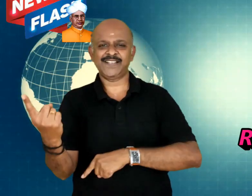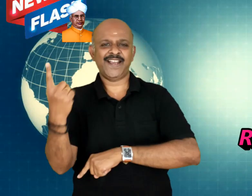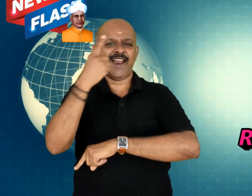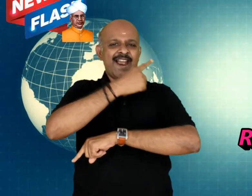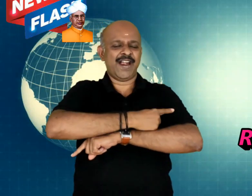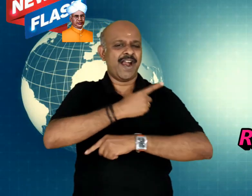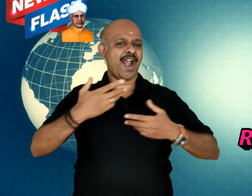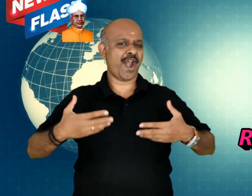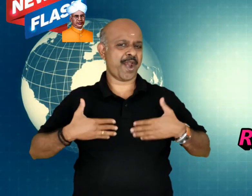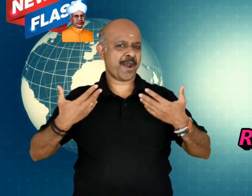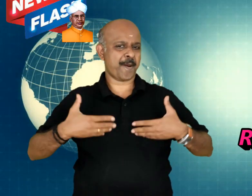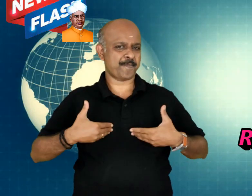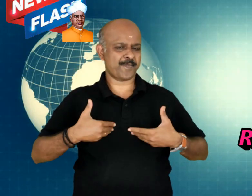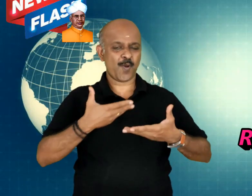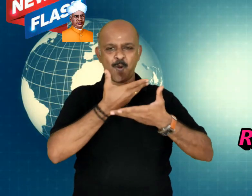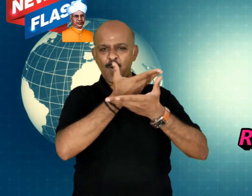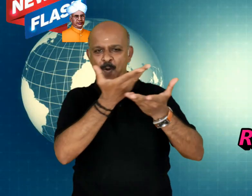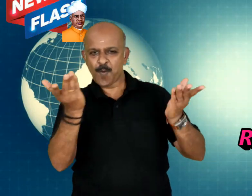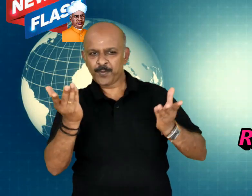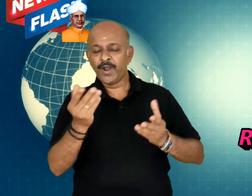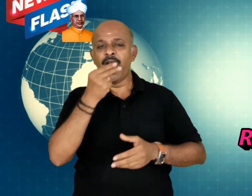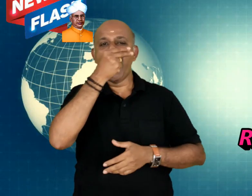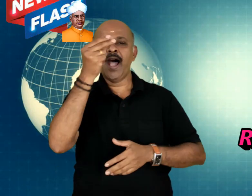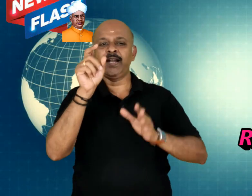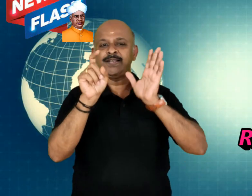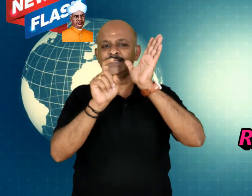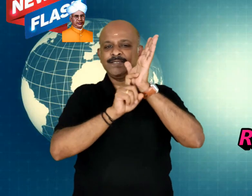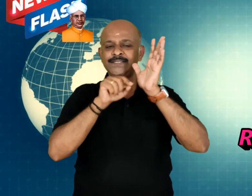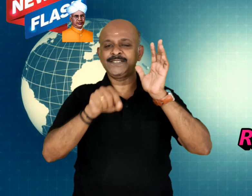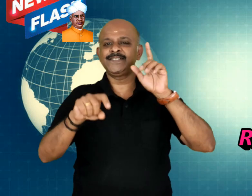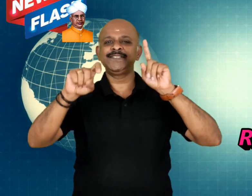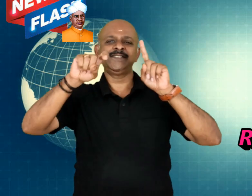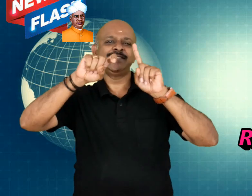Today in India, we celebrate Teacher's Day.